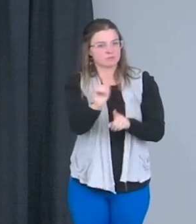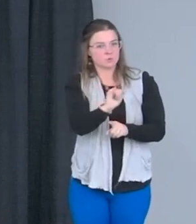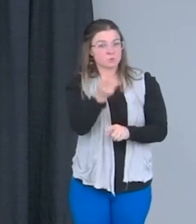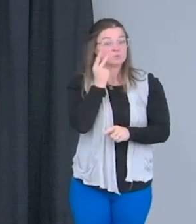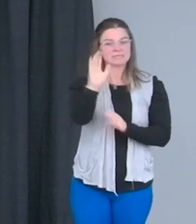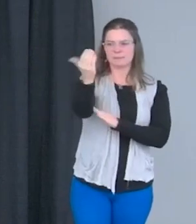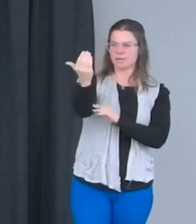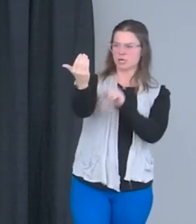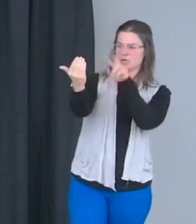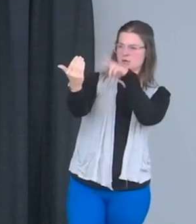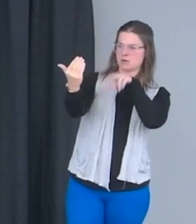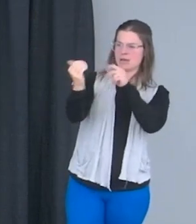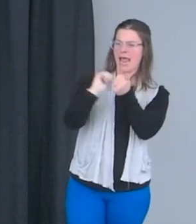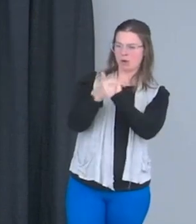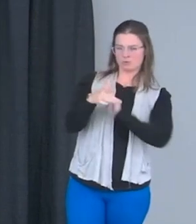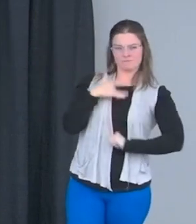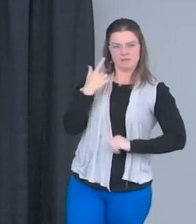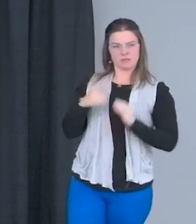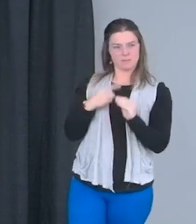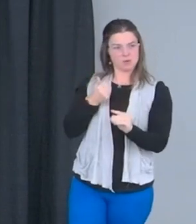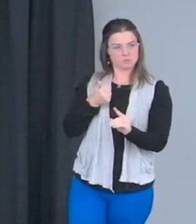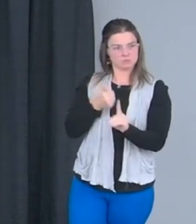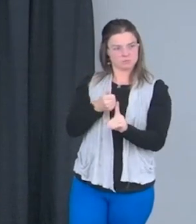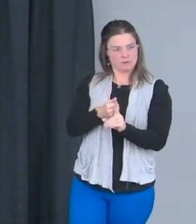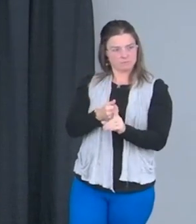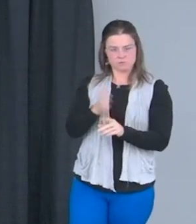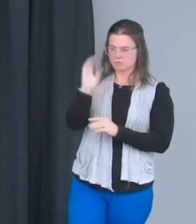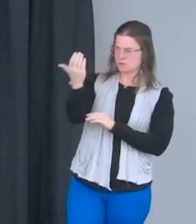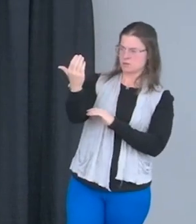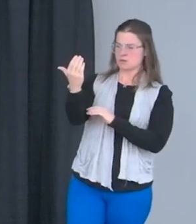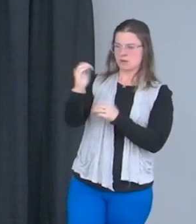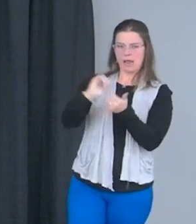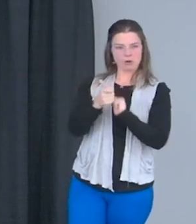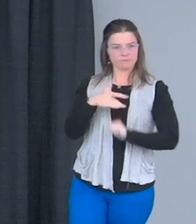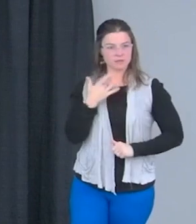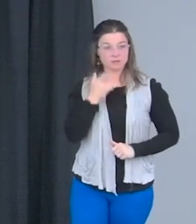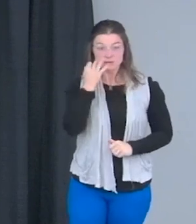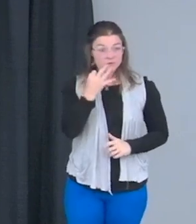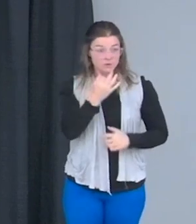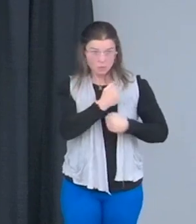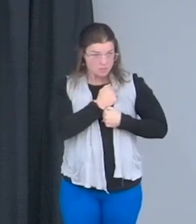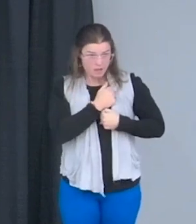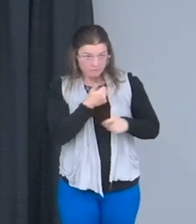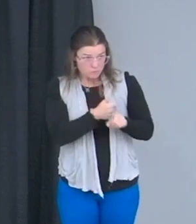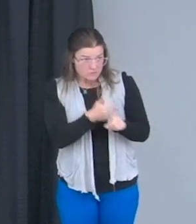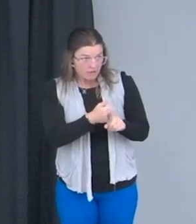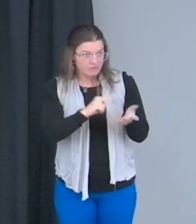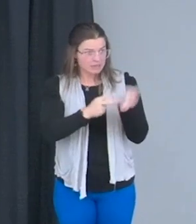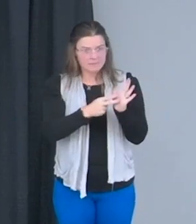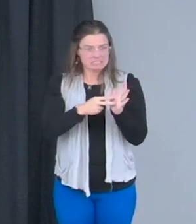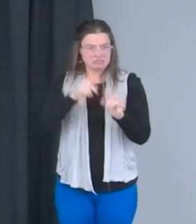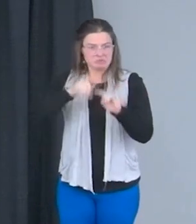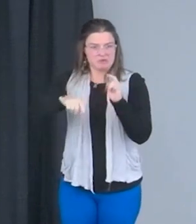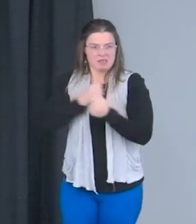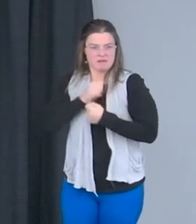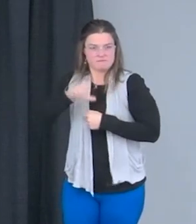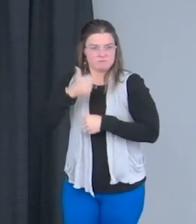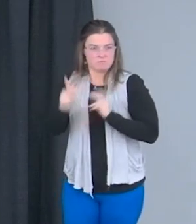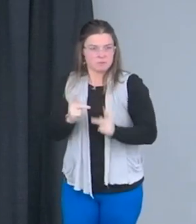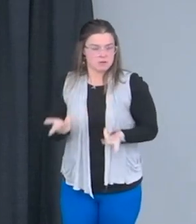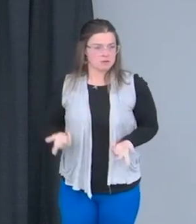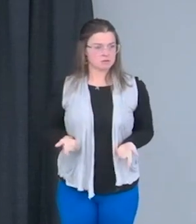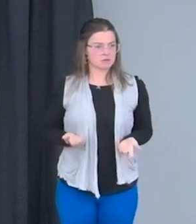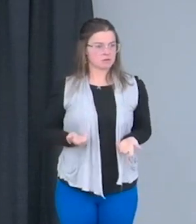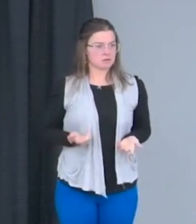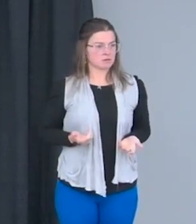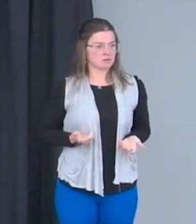And what is that? How do you feel about that image? Because if you don't love yourself, you're not going to be in this world loving anybody else. And if